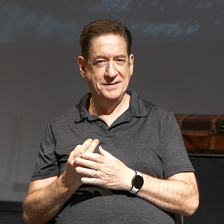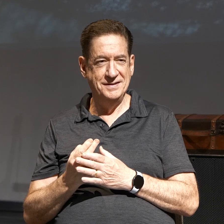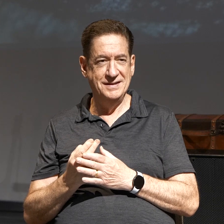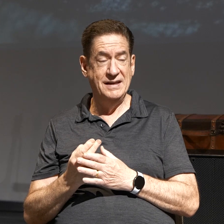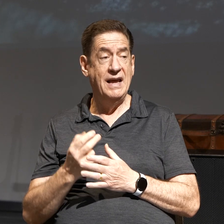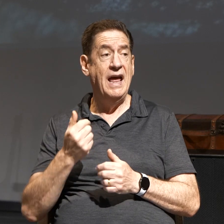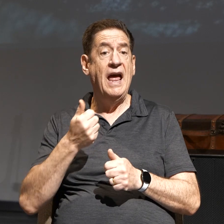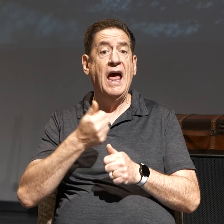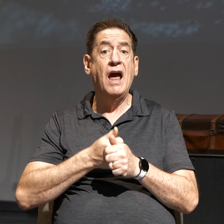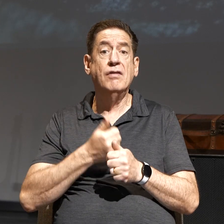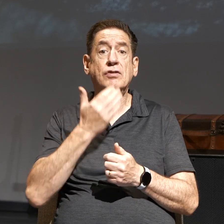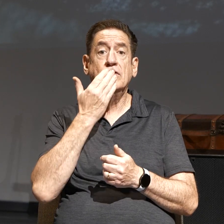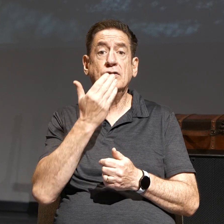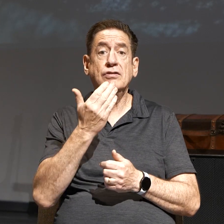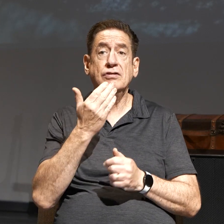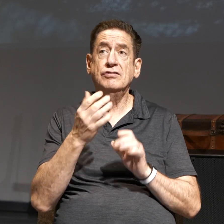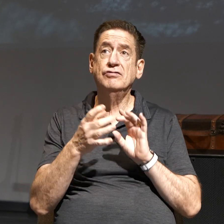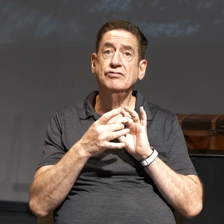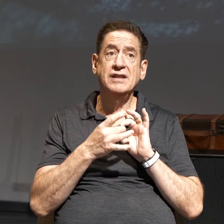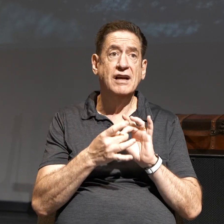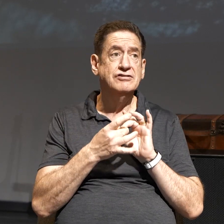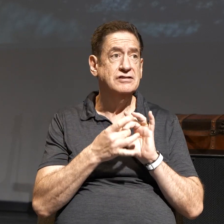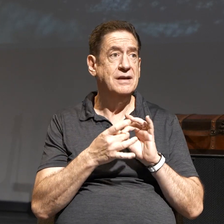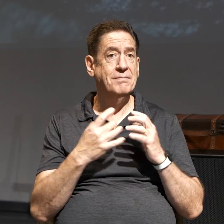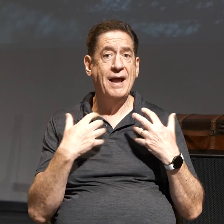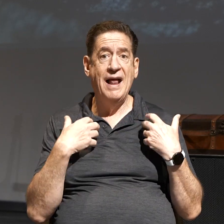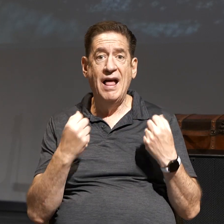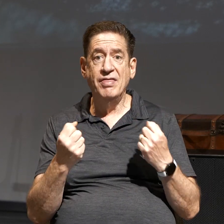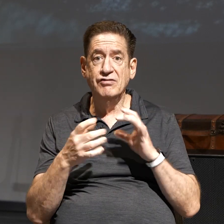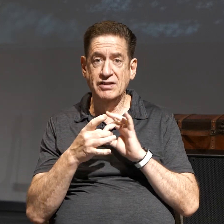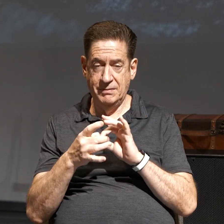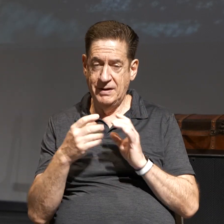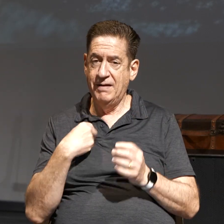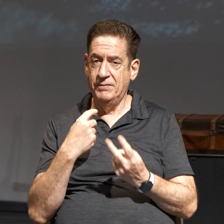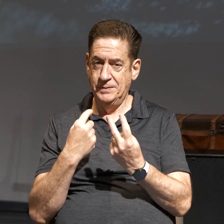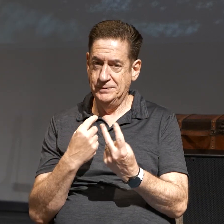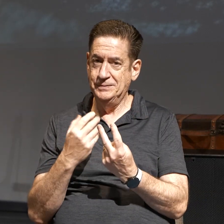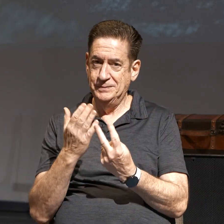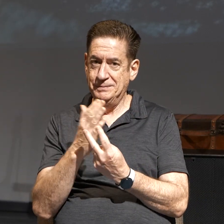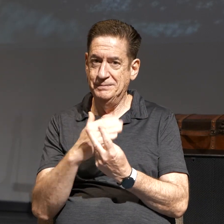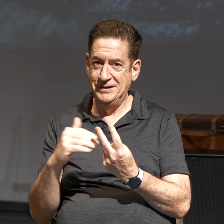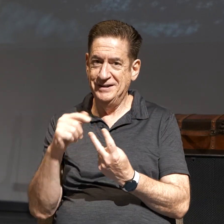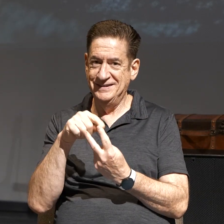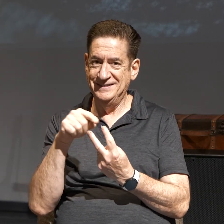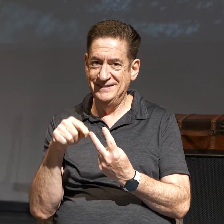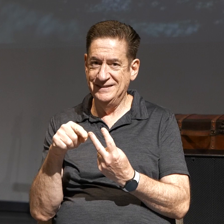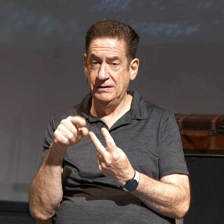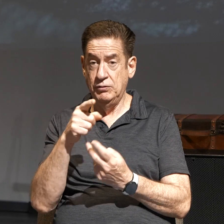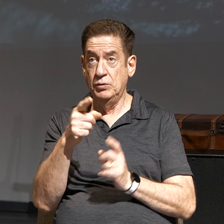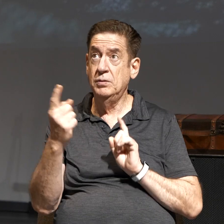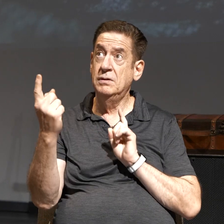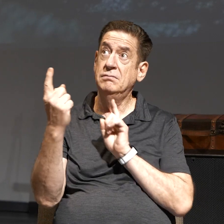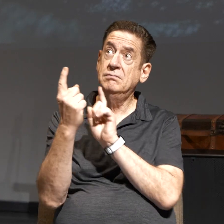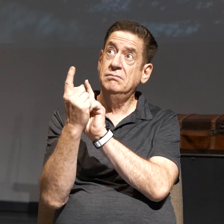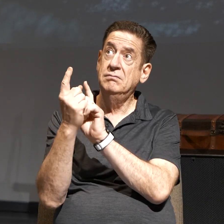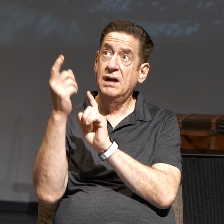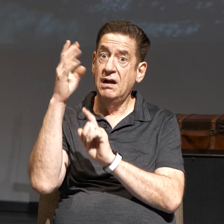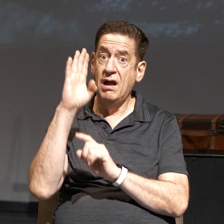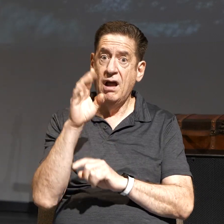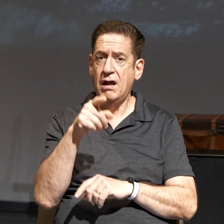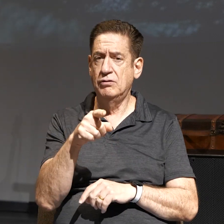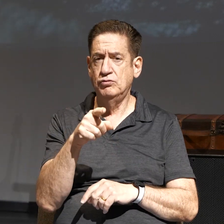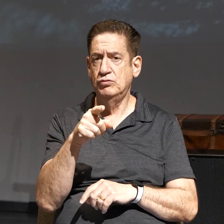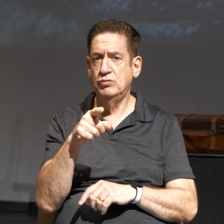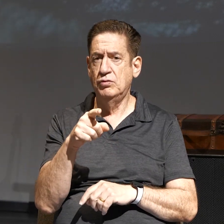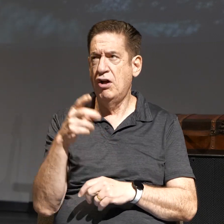Every good relationship, every healthy relationship will have those two elements. If you're coming to God and you discount